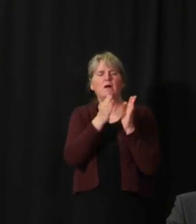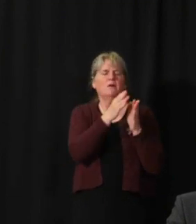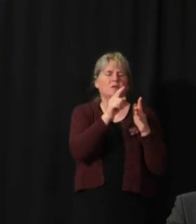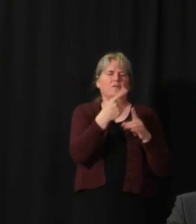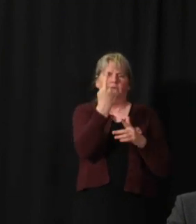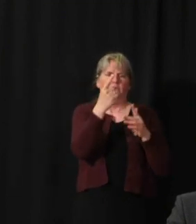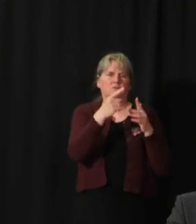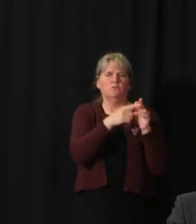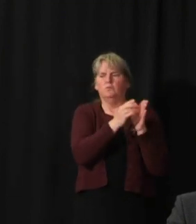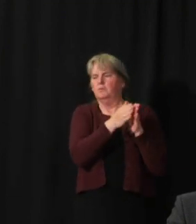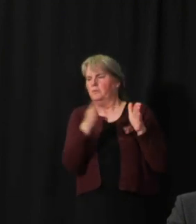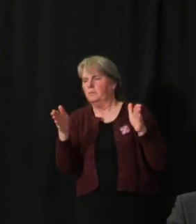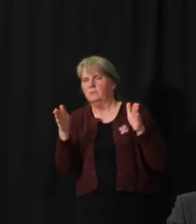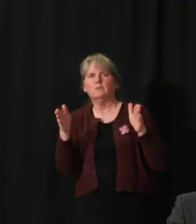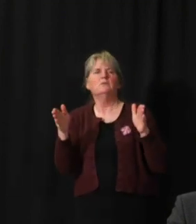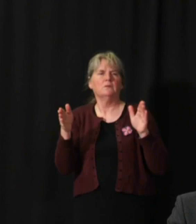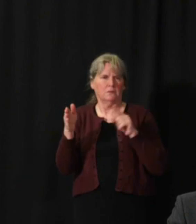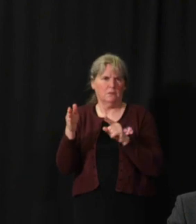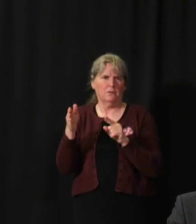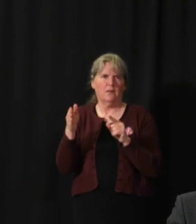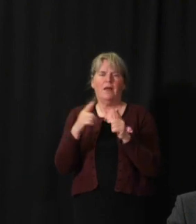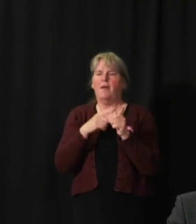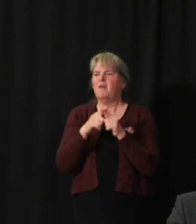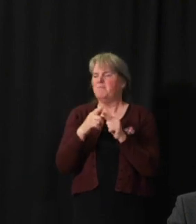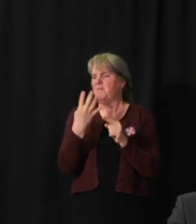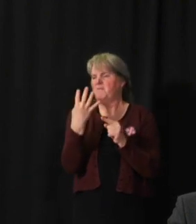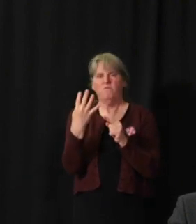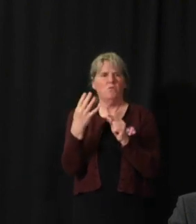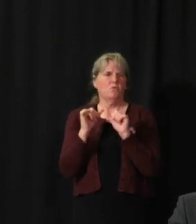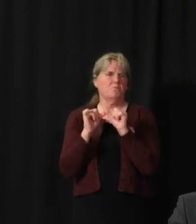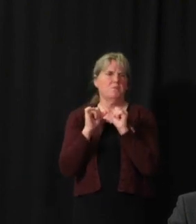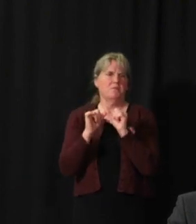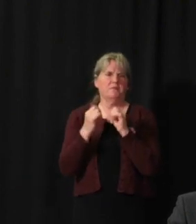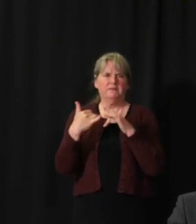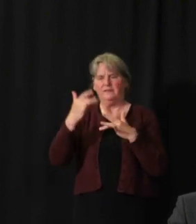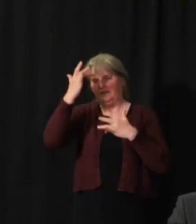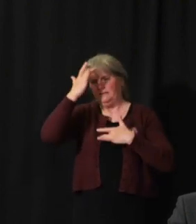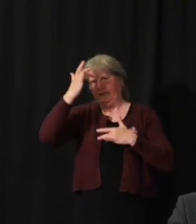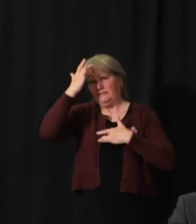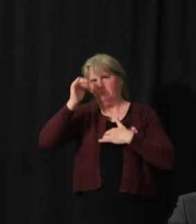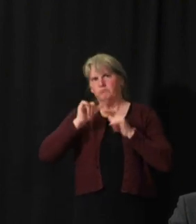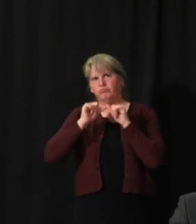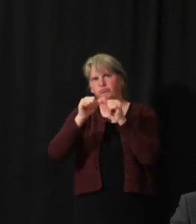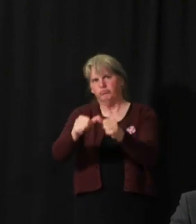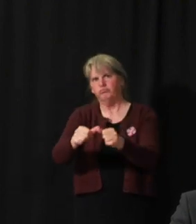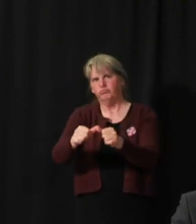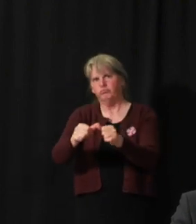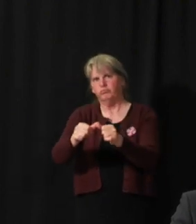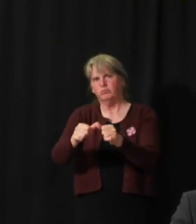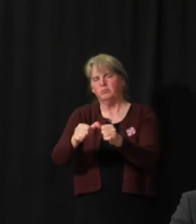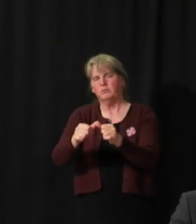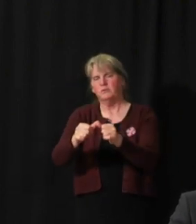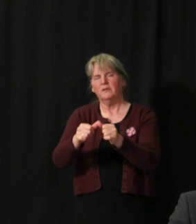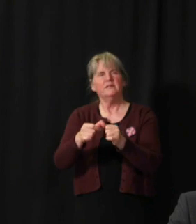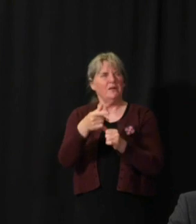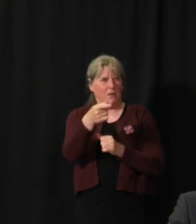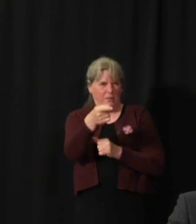with up to four cases on any one time. So you can see that even if